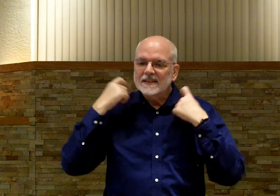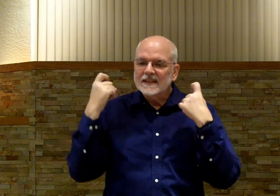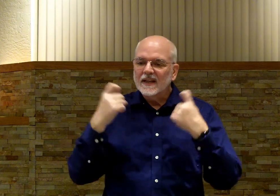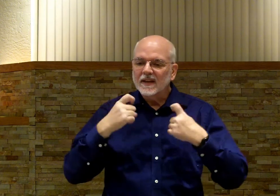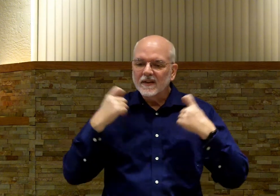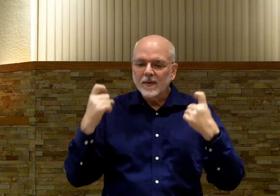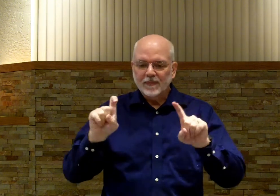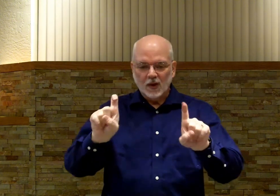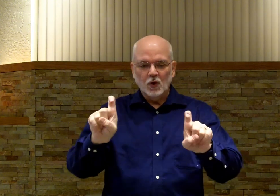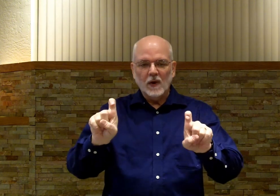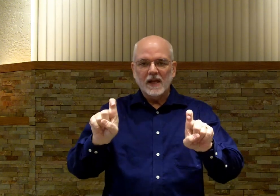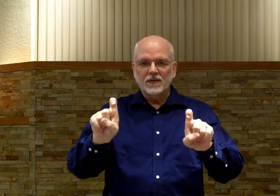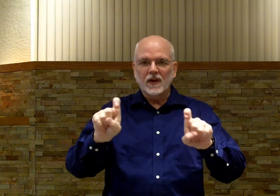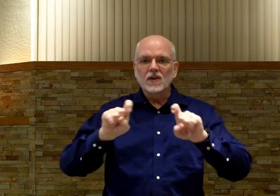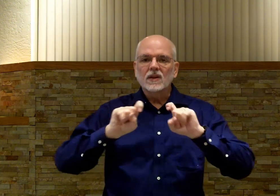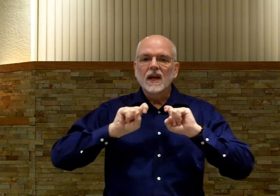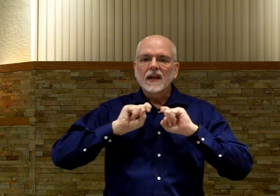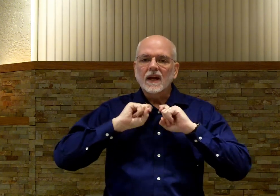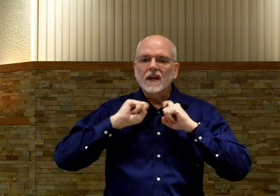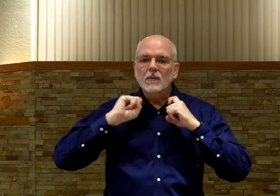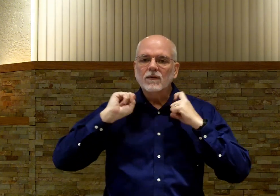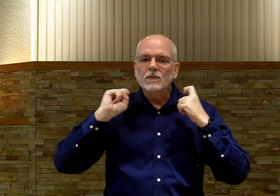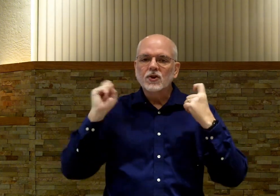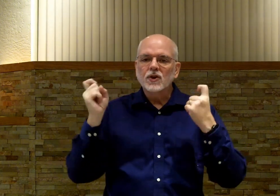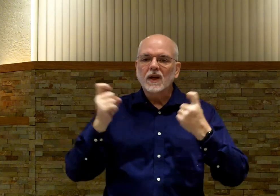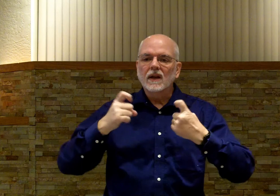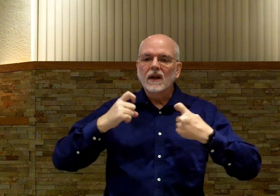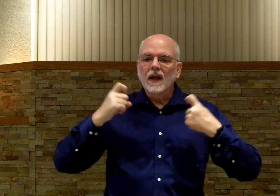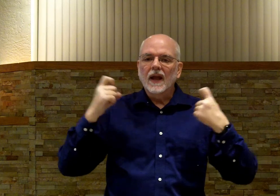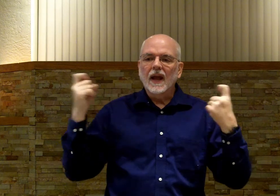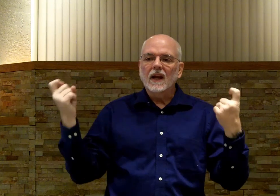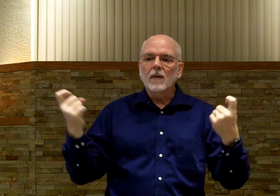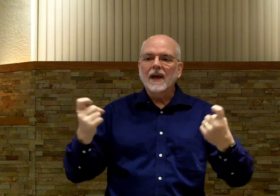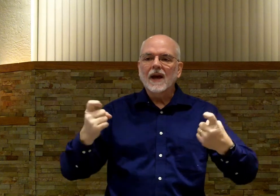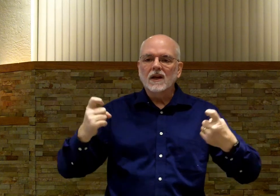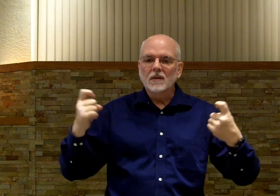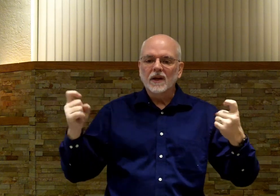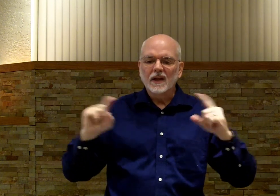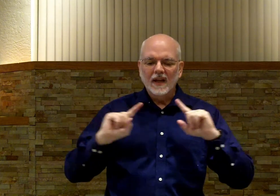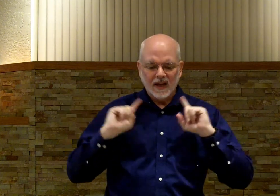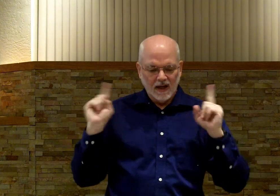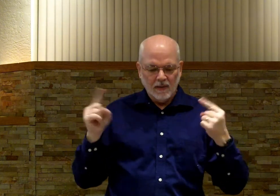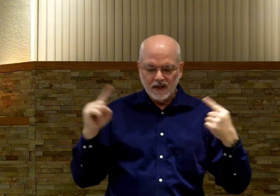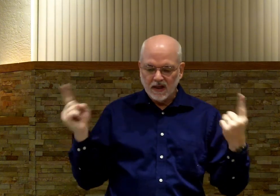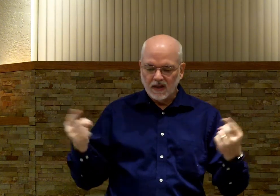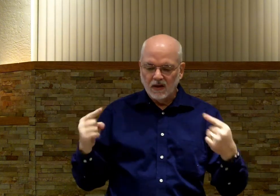Sin. Two X fingers. Kind of coming from the chin and coming out a little bit. Kind of makes a little